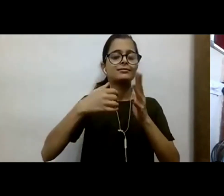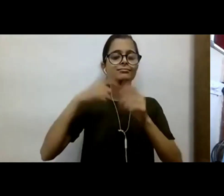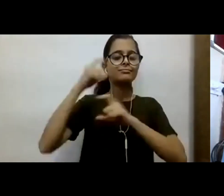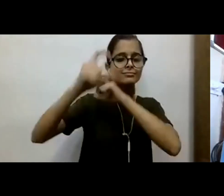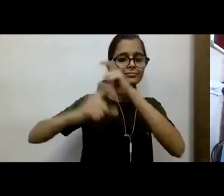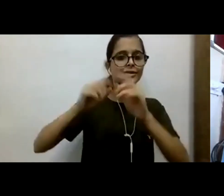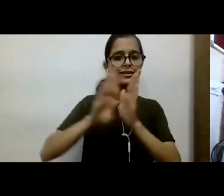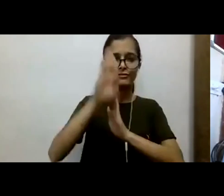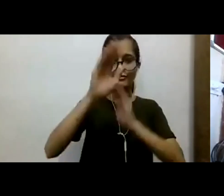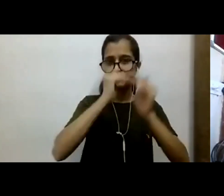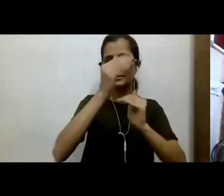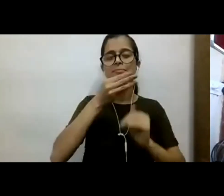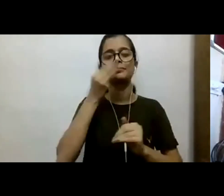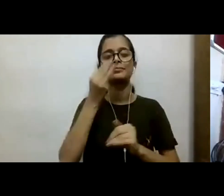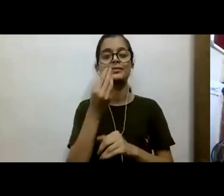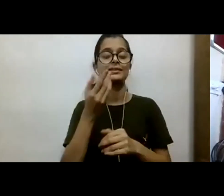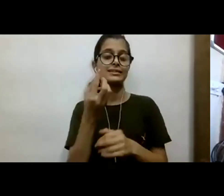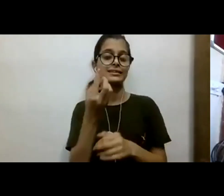Hemant, three to four minutes, please.